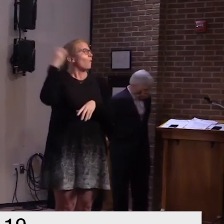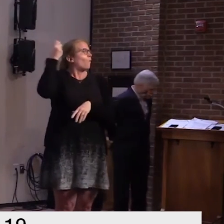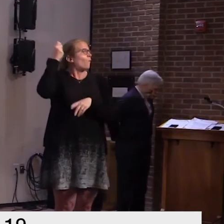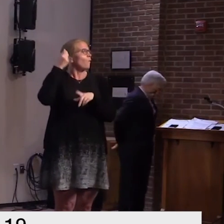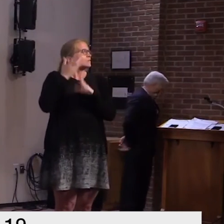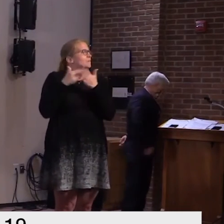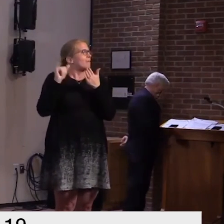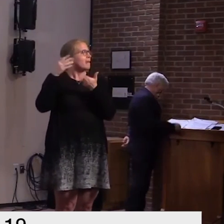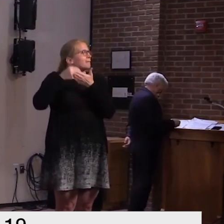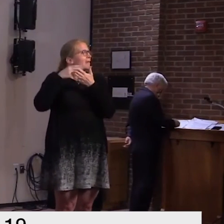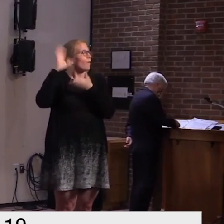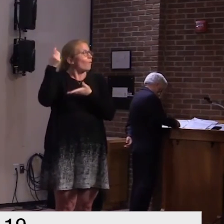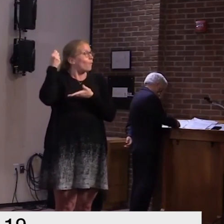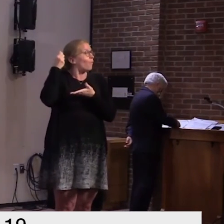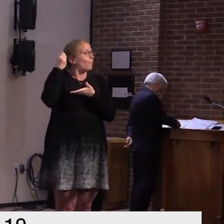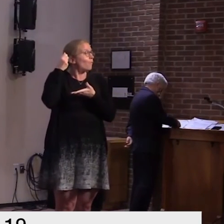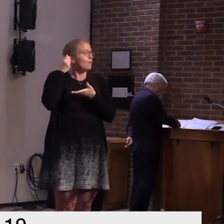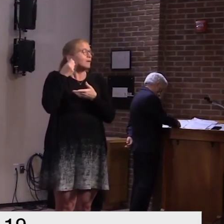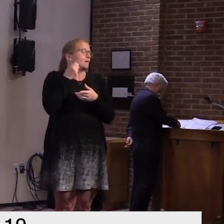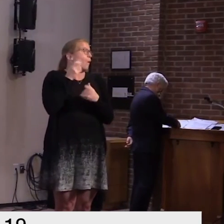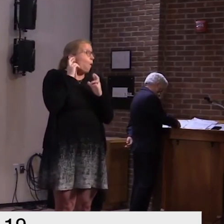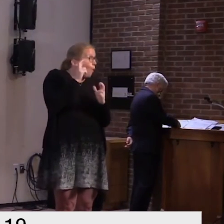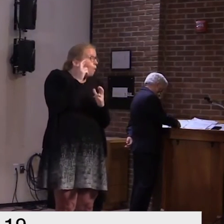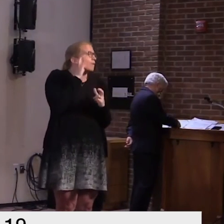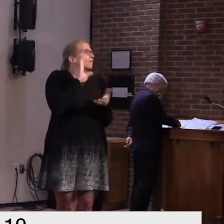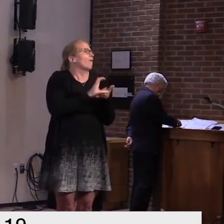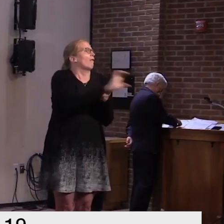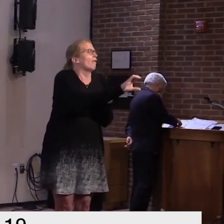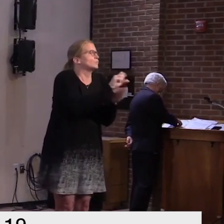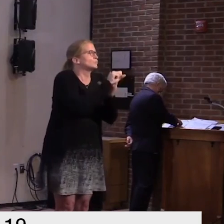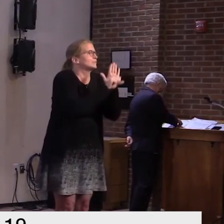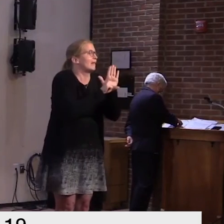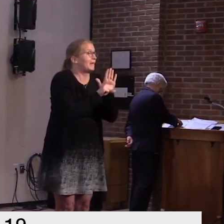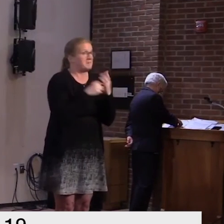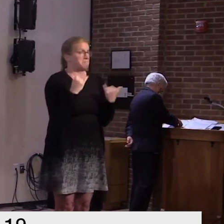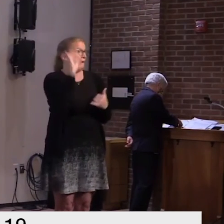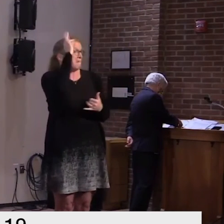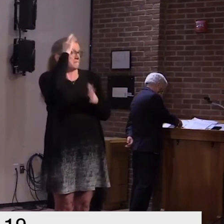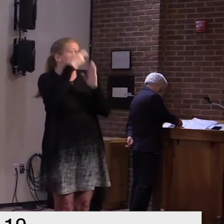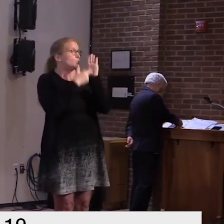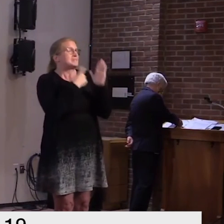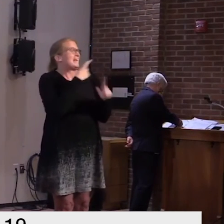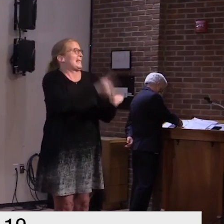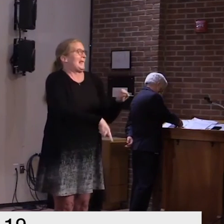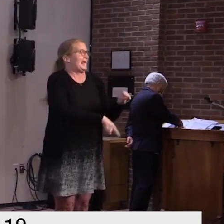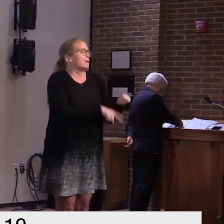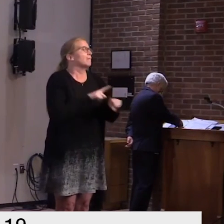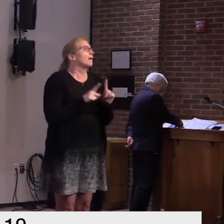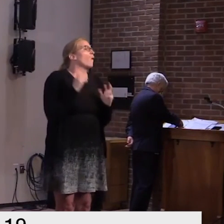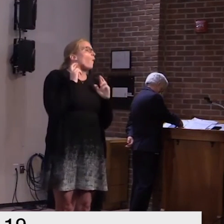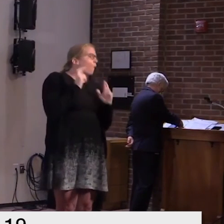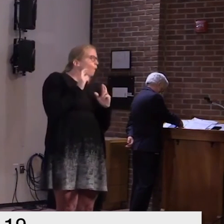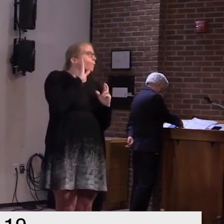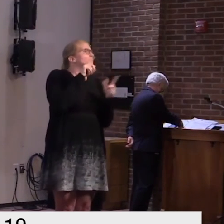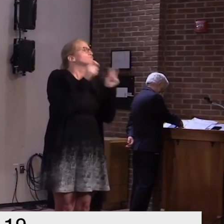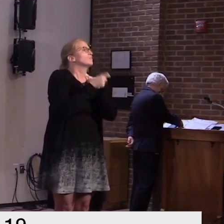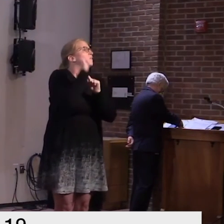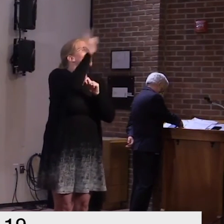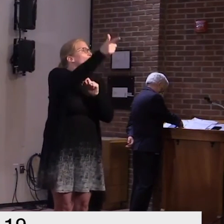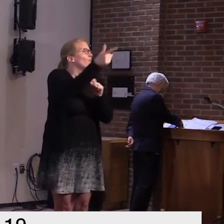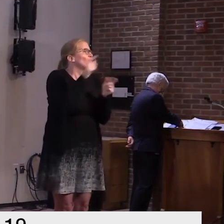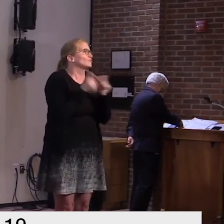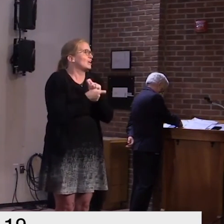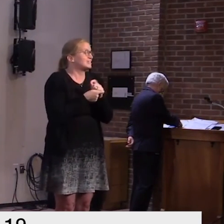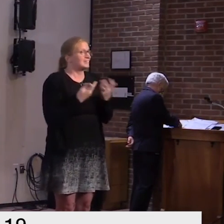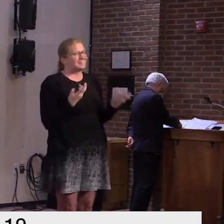provide jobs to a number of hundreds and thousands of vermonters are at risk right now i mean we see 50 000